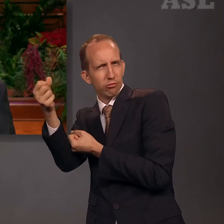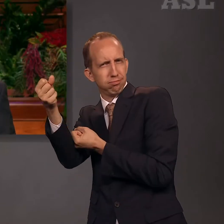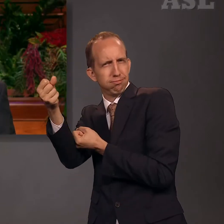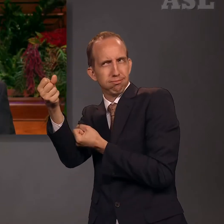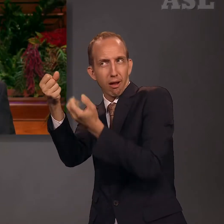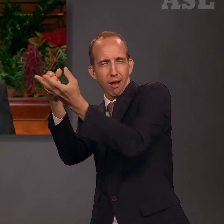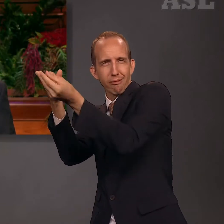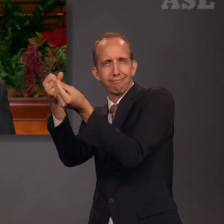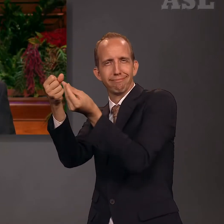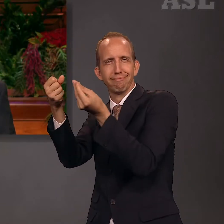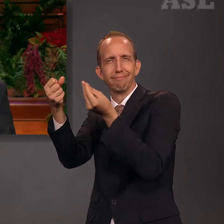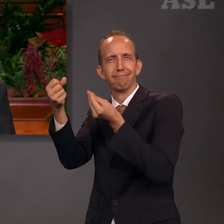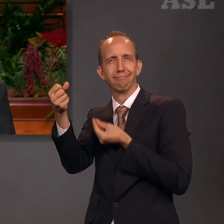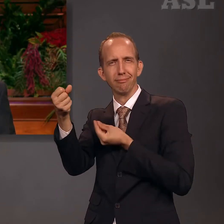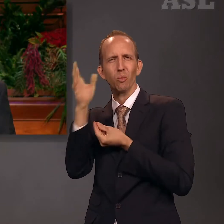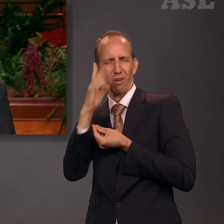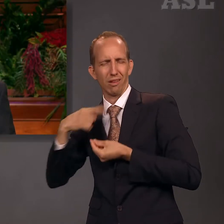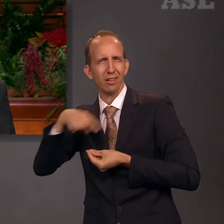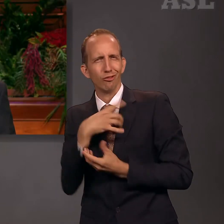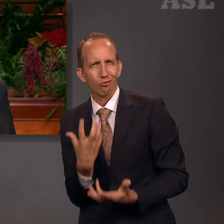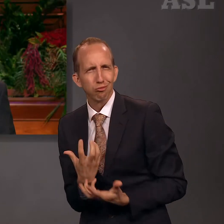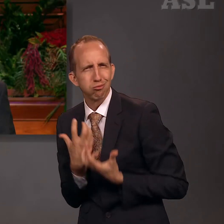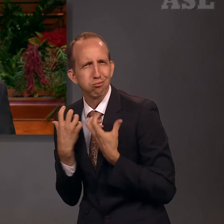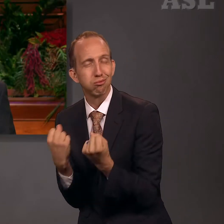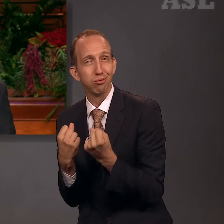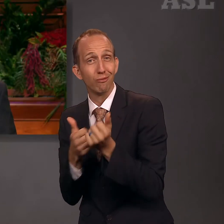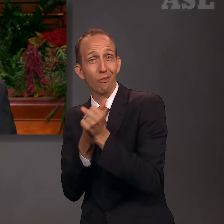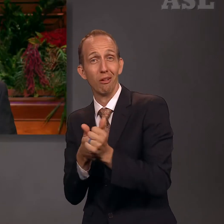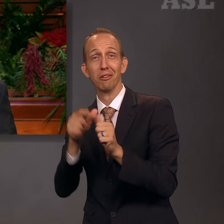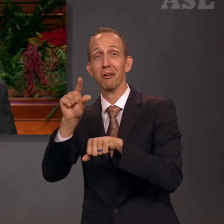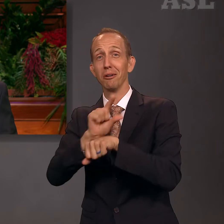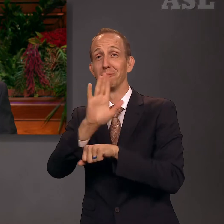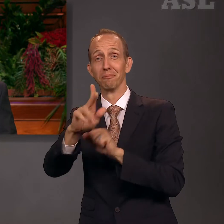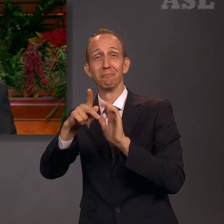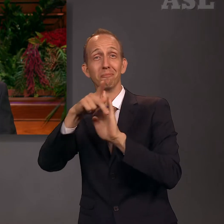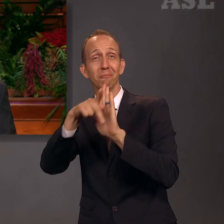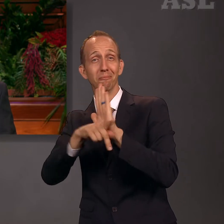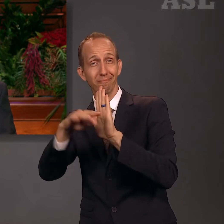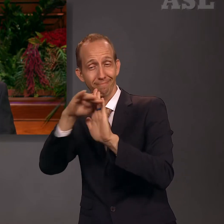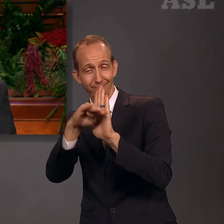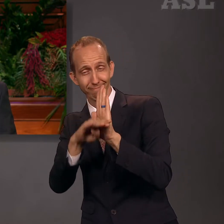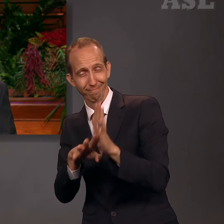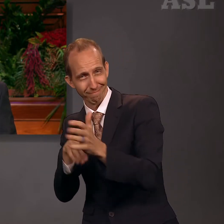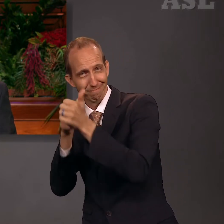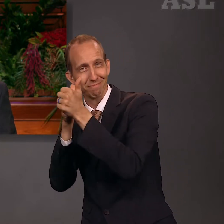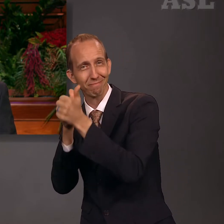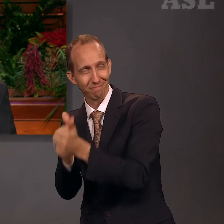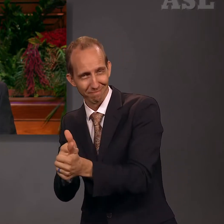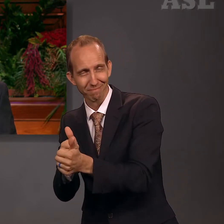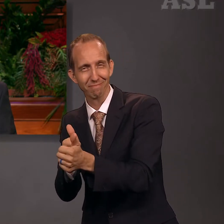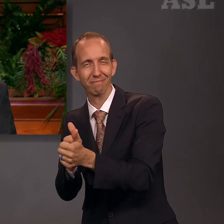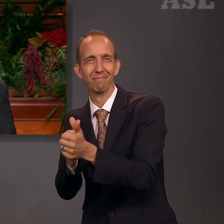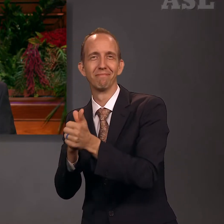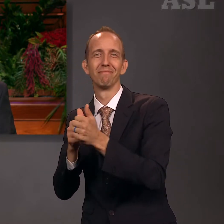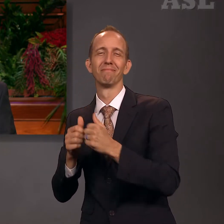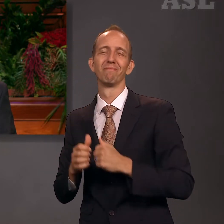receptive minds and understanding hearts, and with faith to receive, and with courage to live the principles